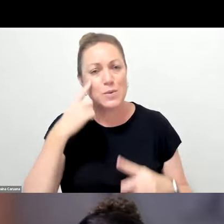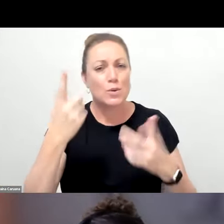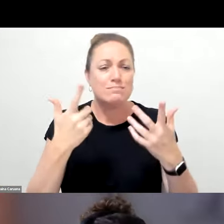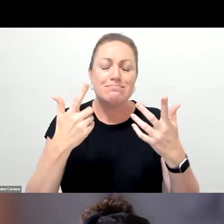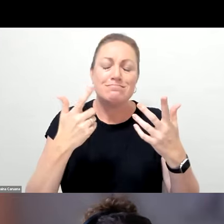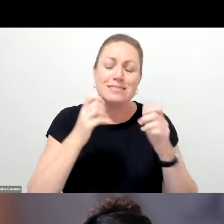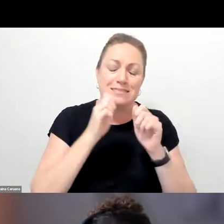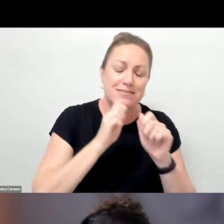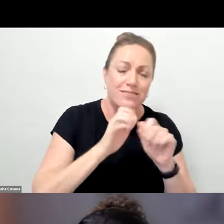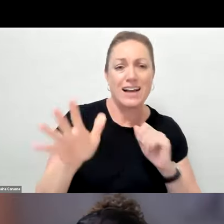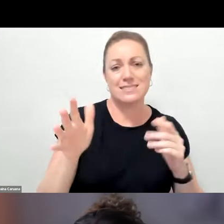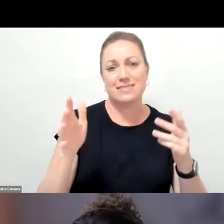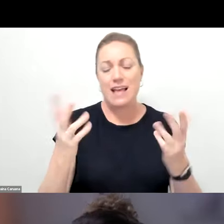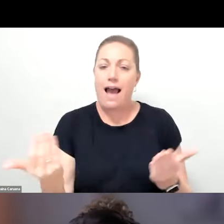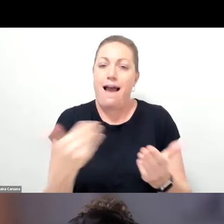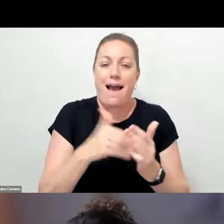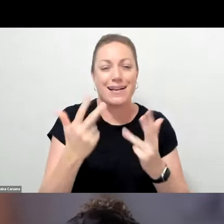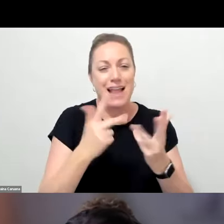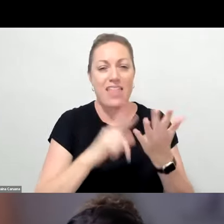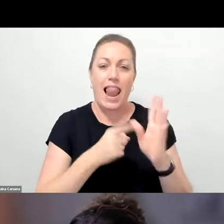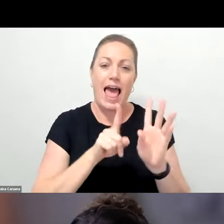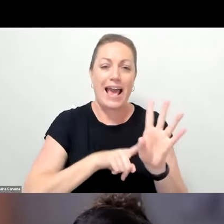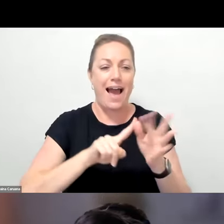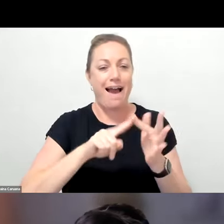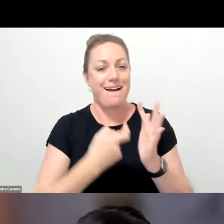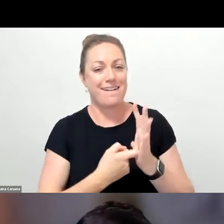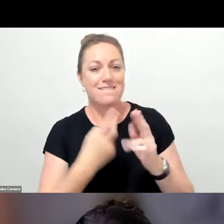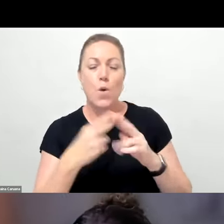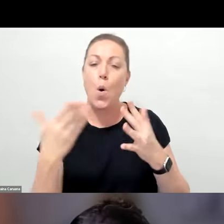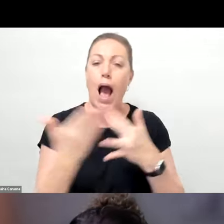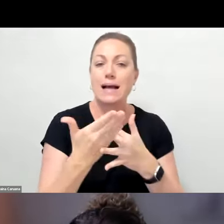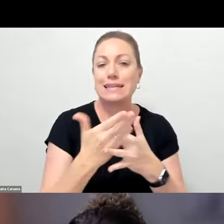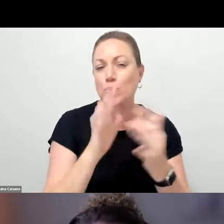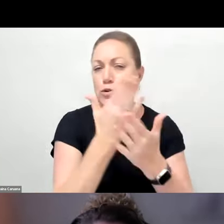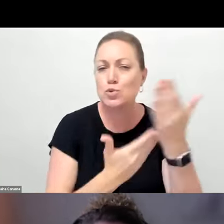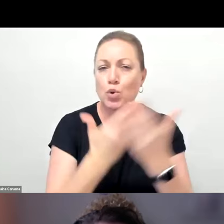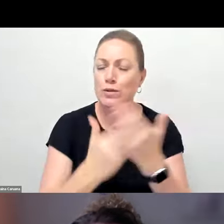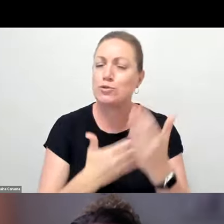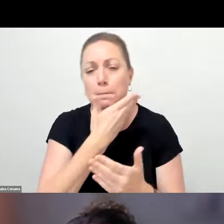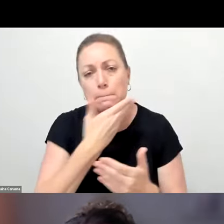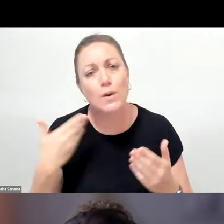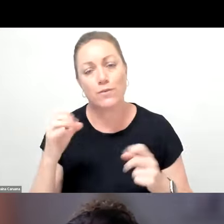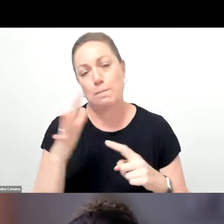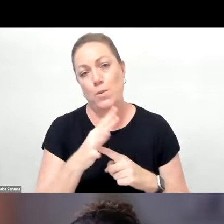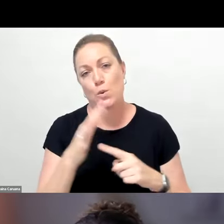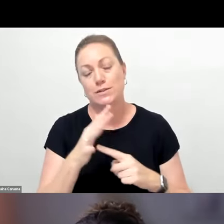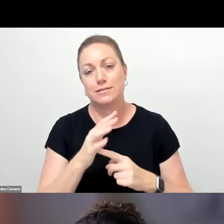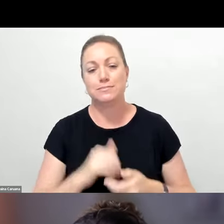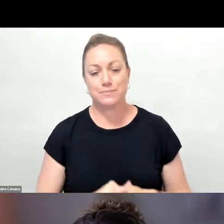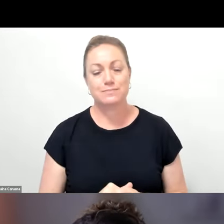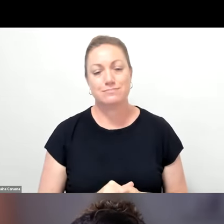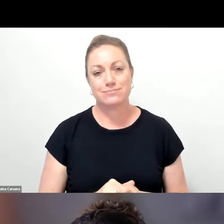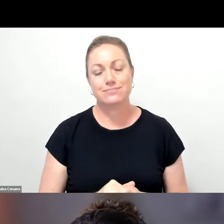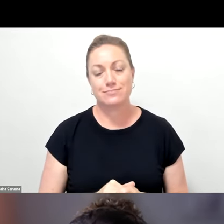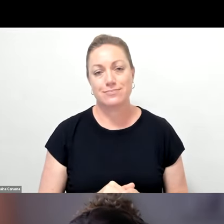to how the story can be accessed, which is so beautiful and important. So with the